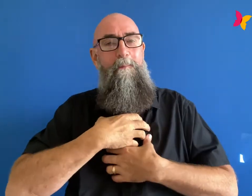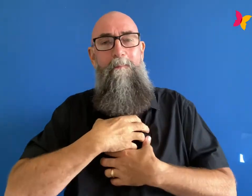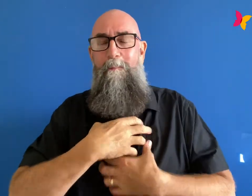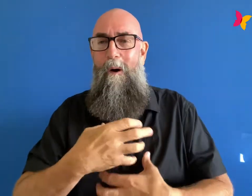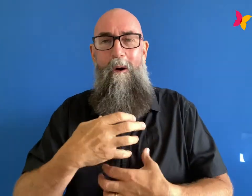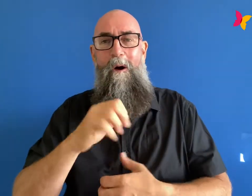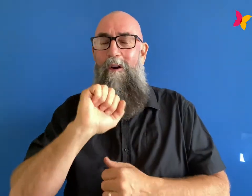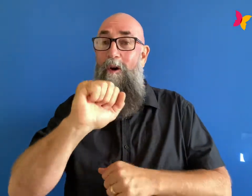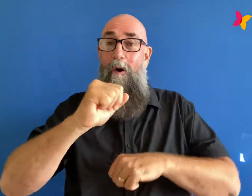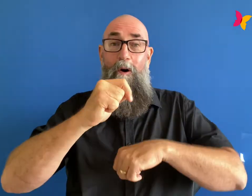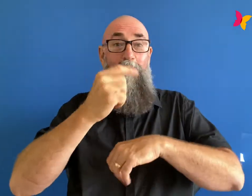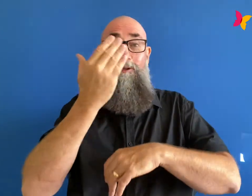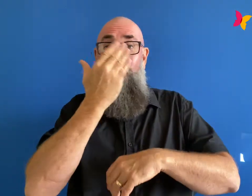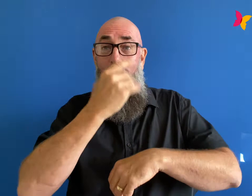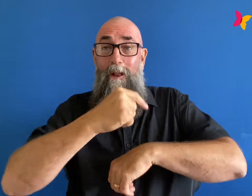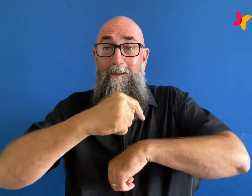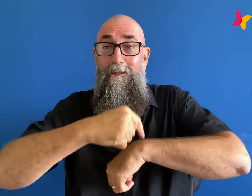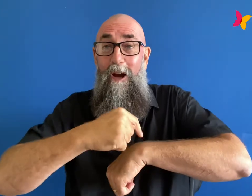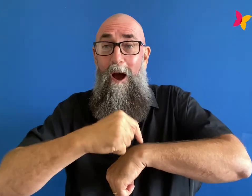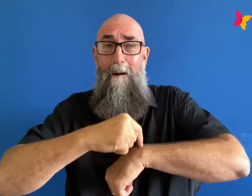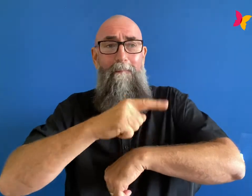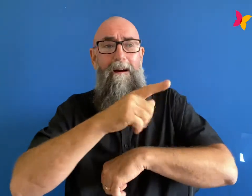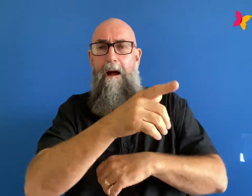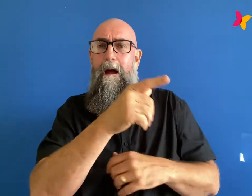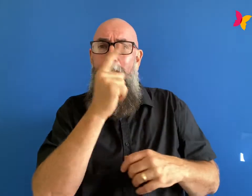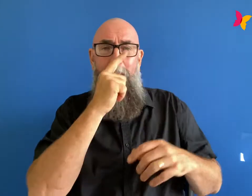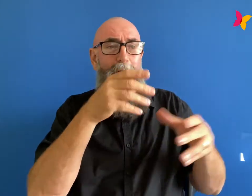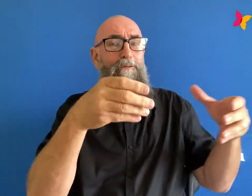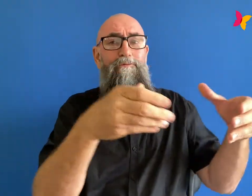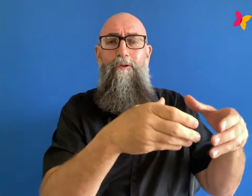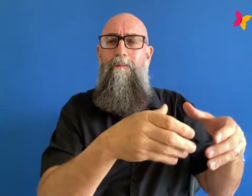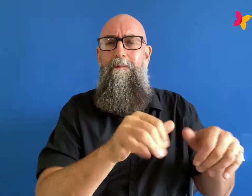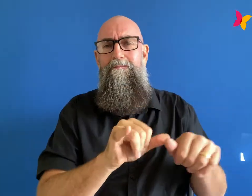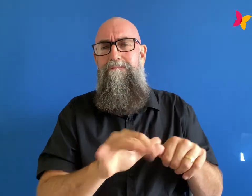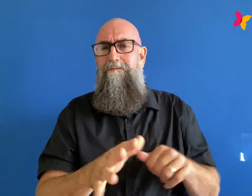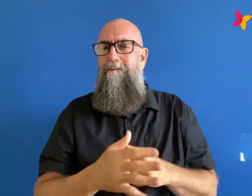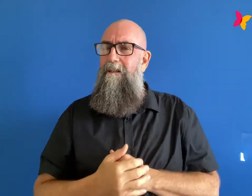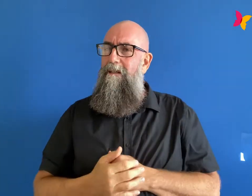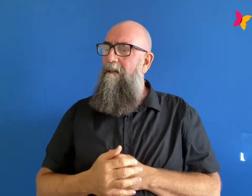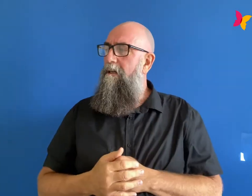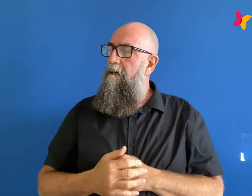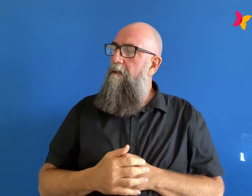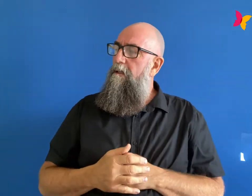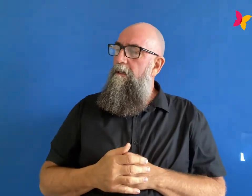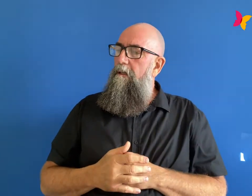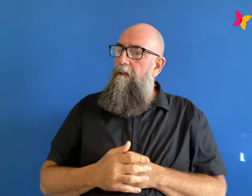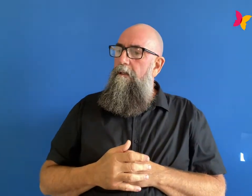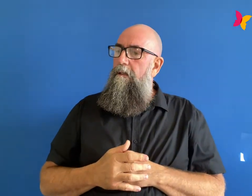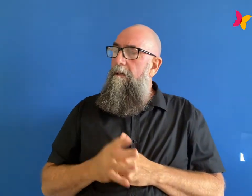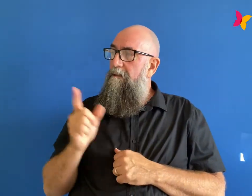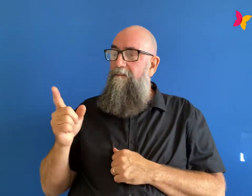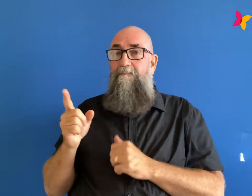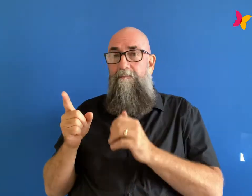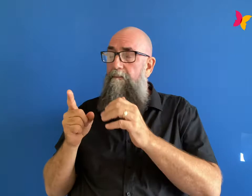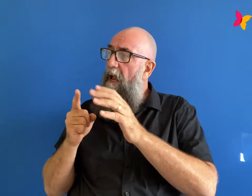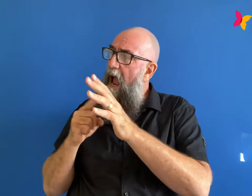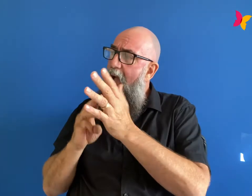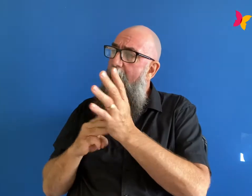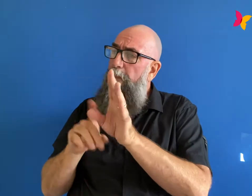and the people there amy never really did return to performing the reinvention of aims continued